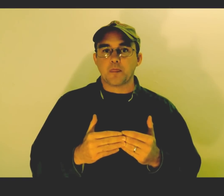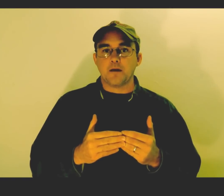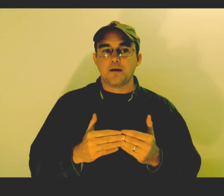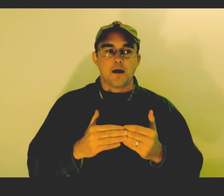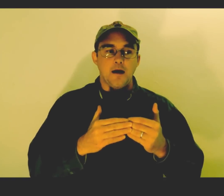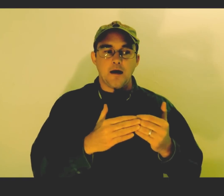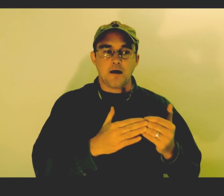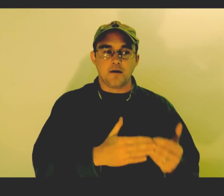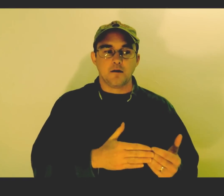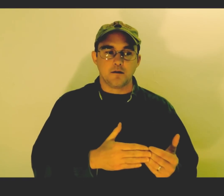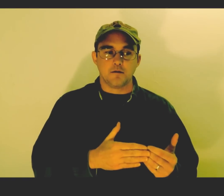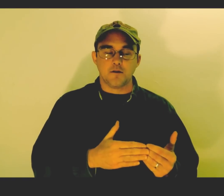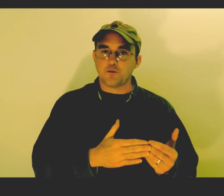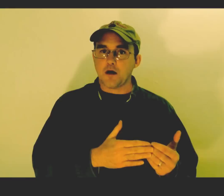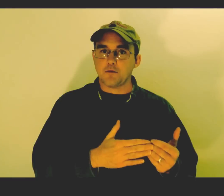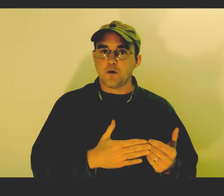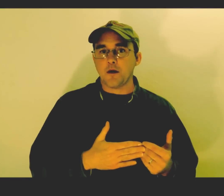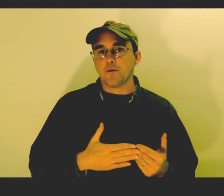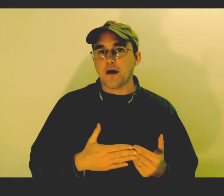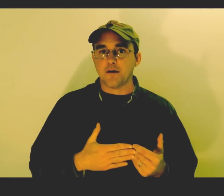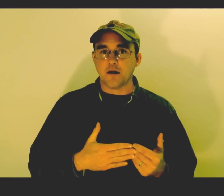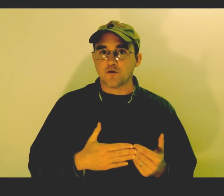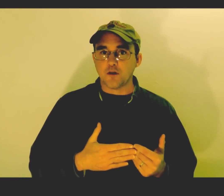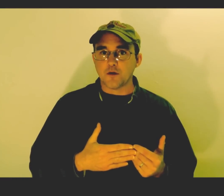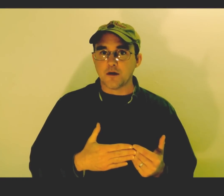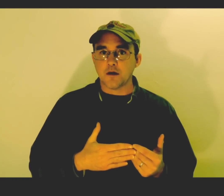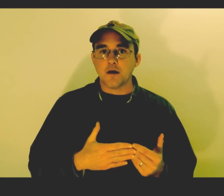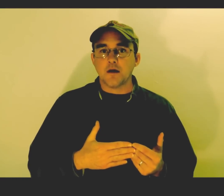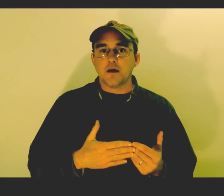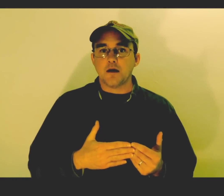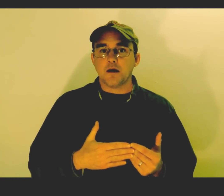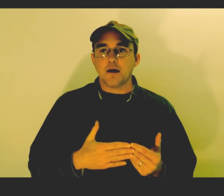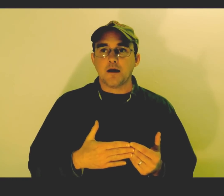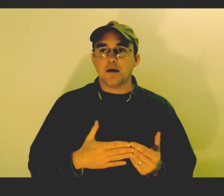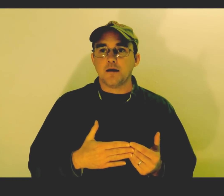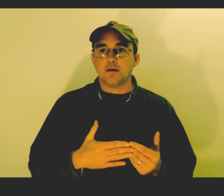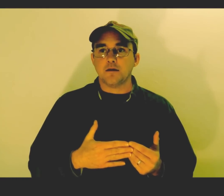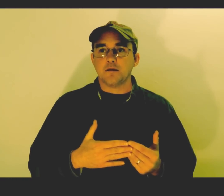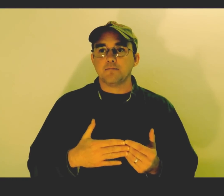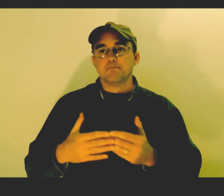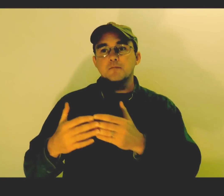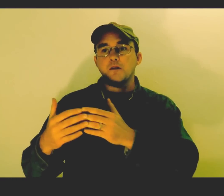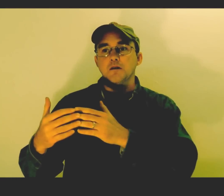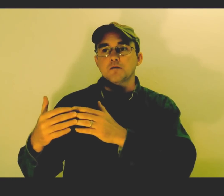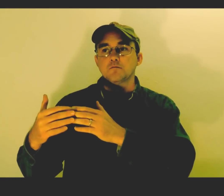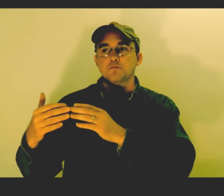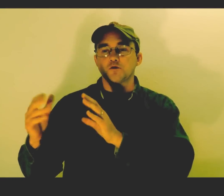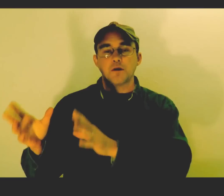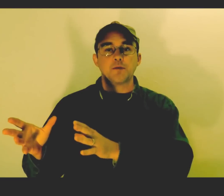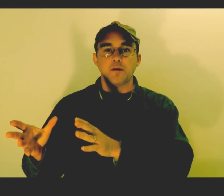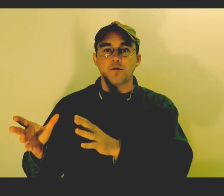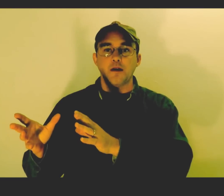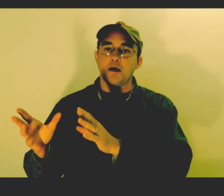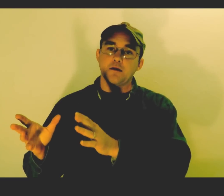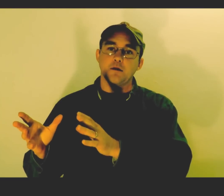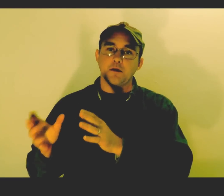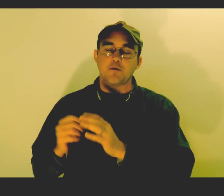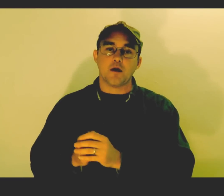I had this problem on my route in Arizona, and some people that had above ground